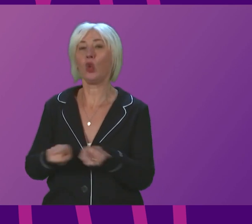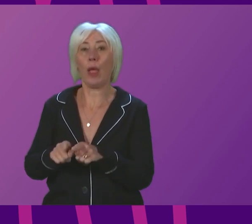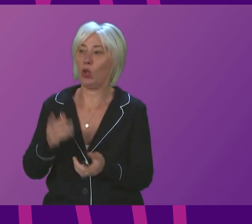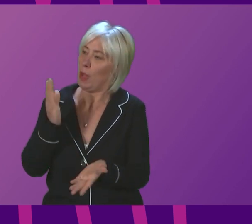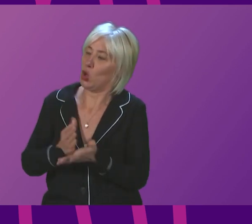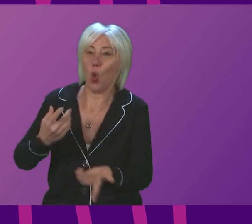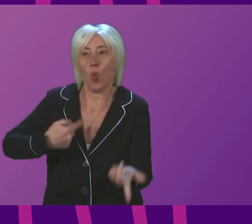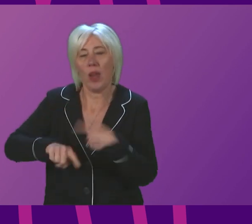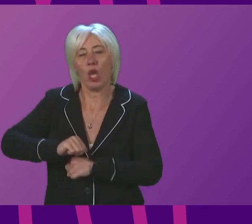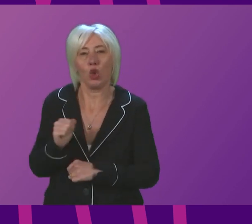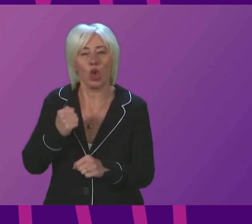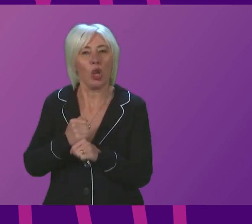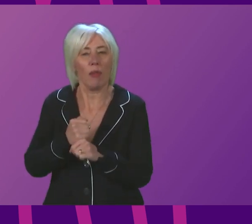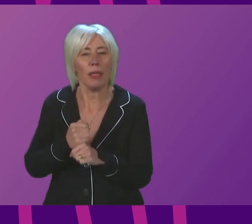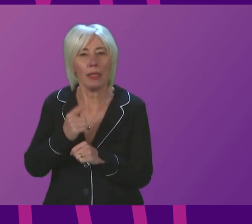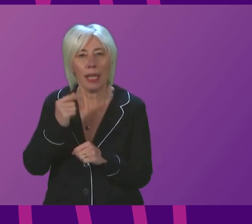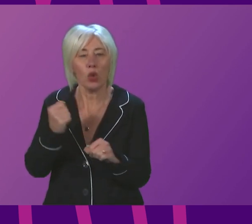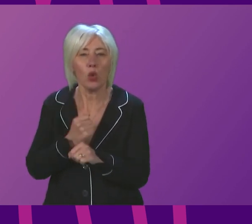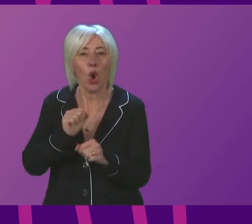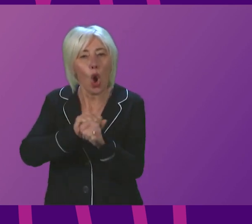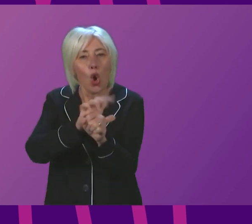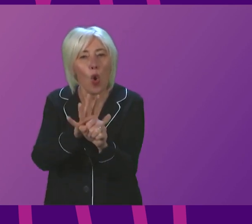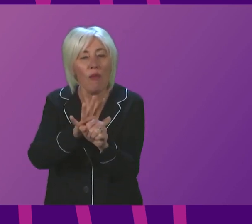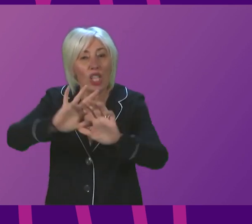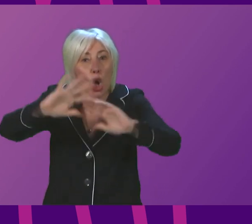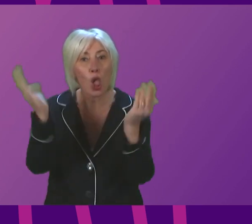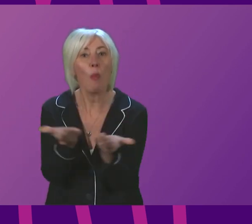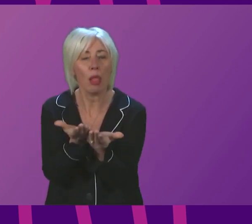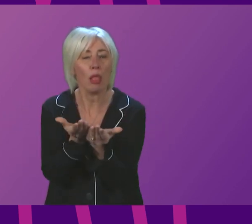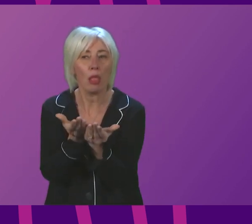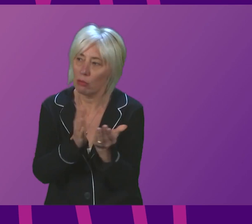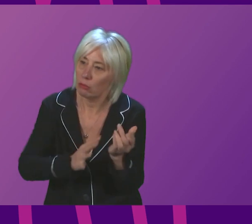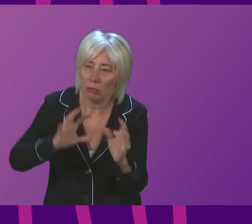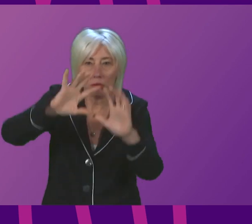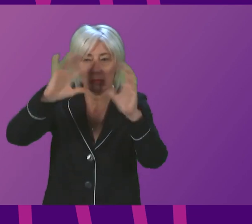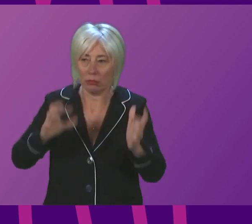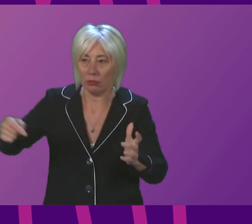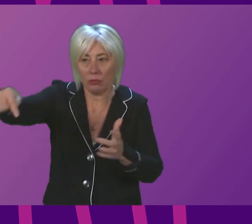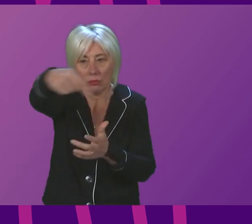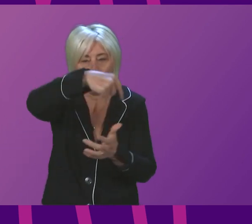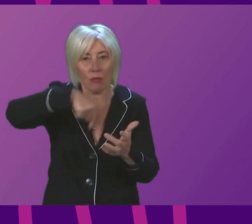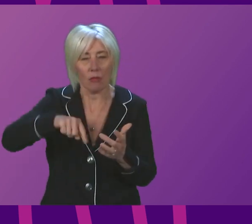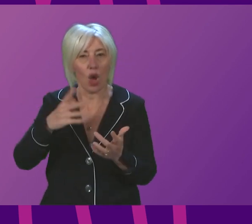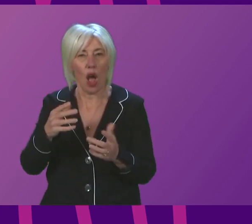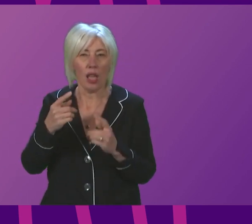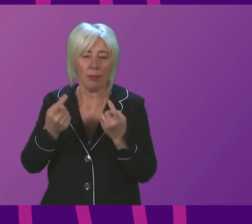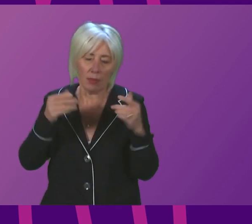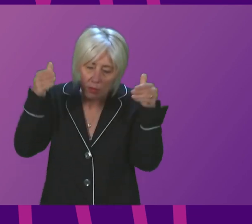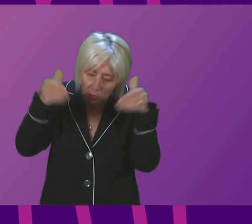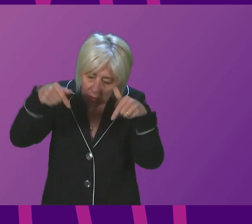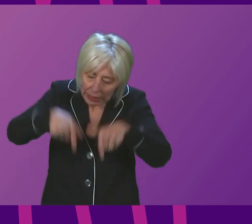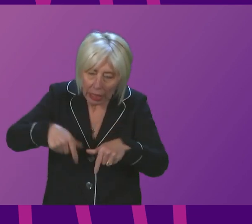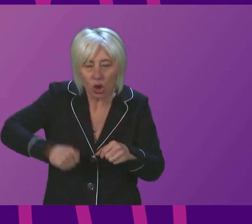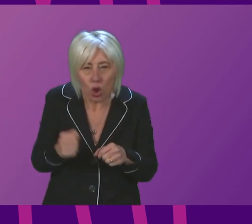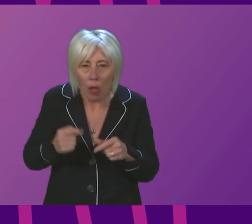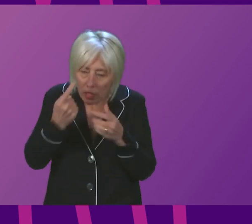everything possible. COVID is a global crisis. It's very understandable that often we focus on the implications for ourselves and our own